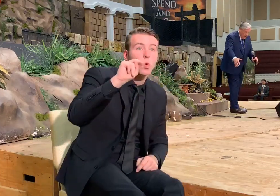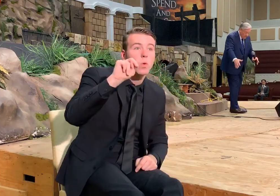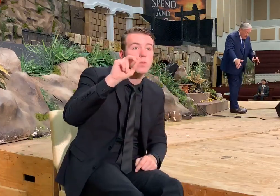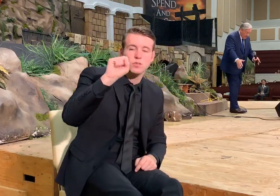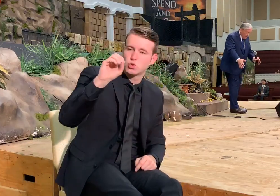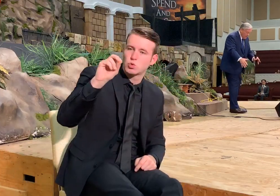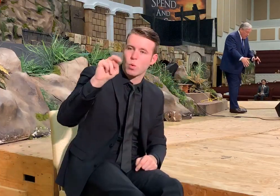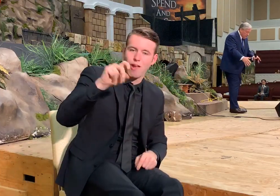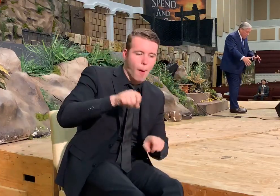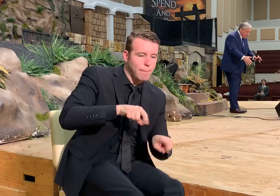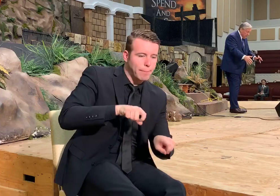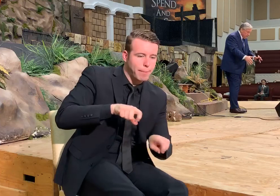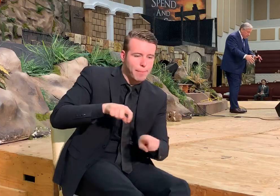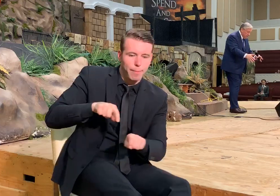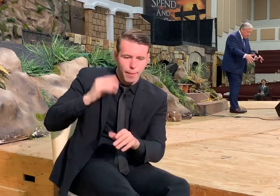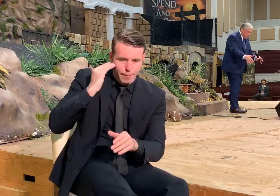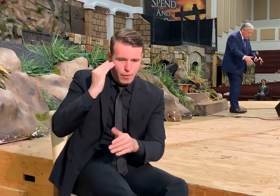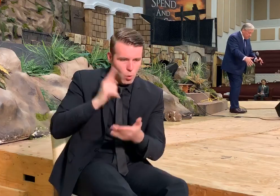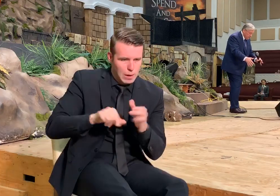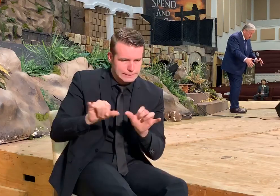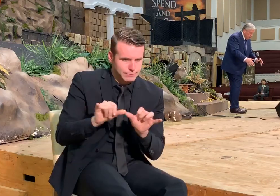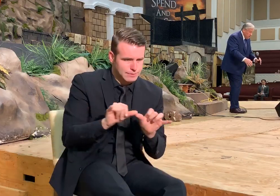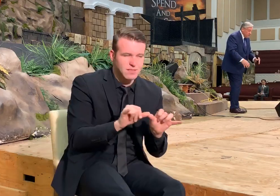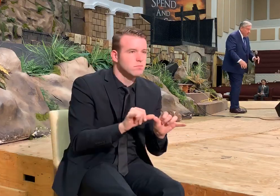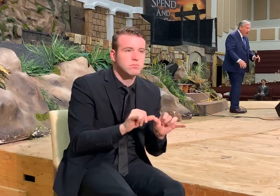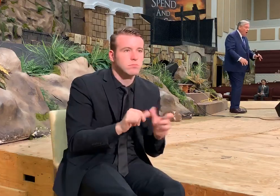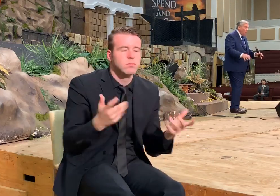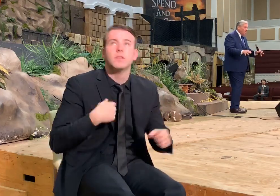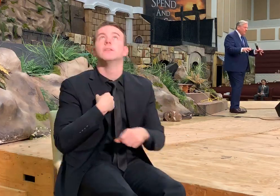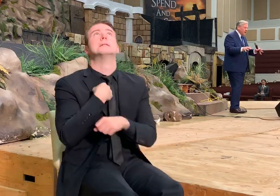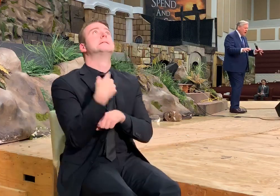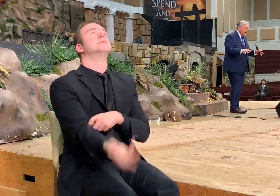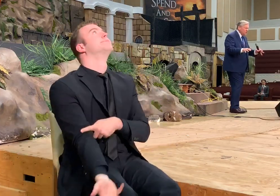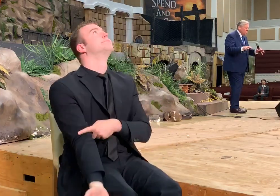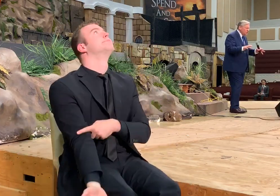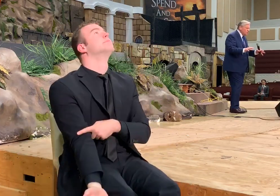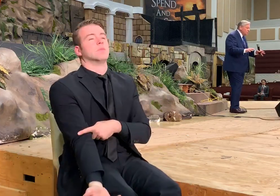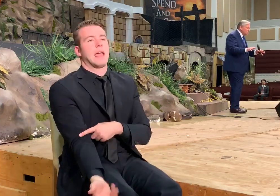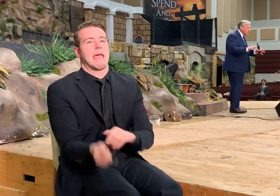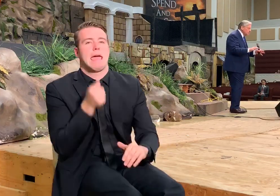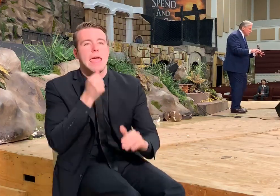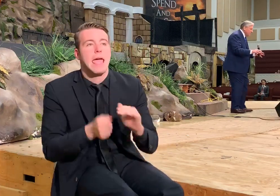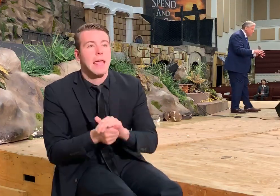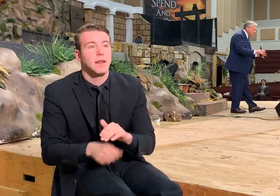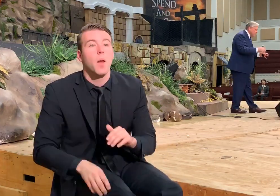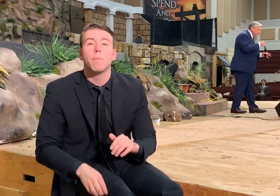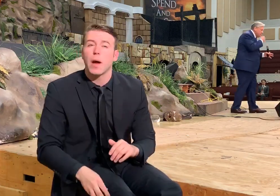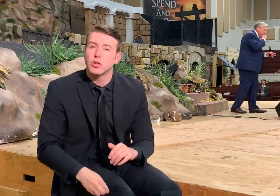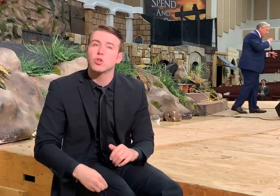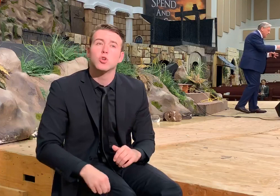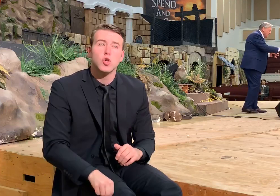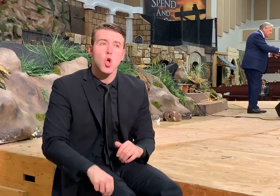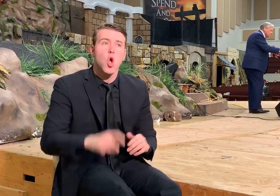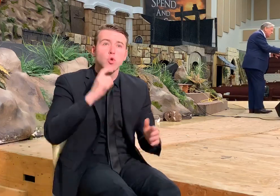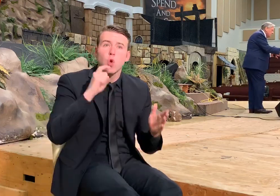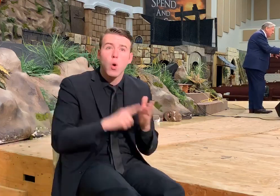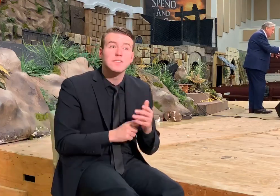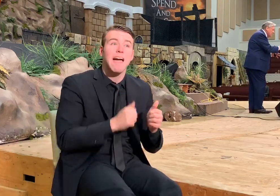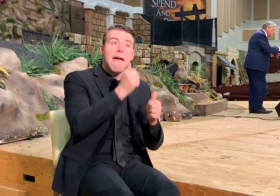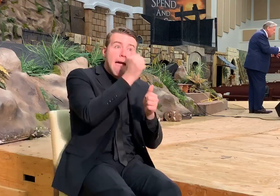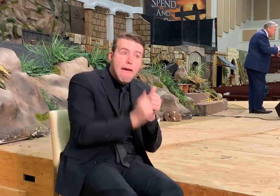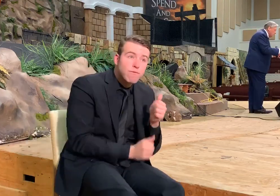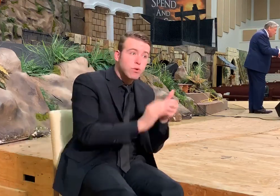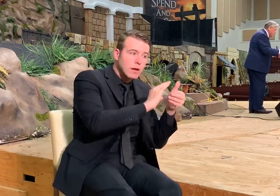that. And it's cast into the sea. So all of it has to do with stuff that is